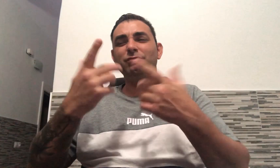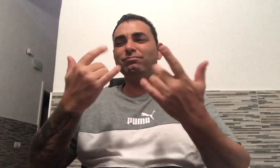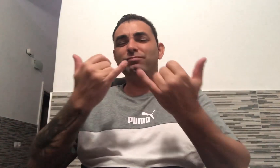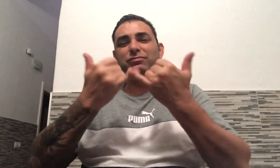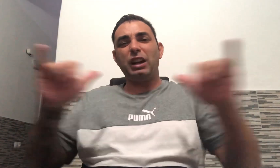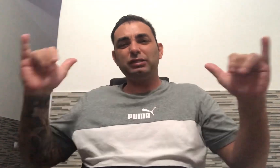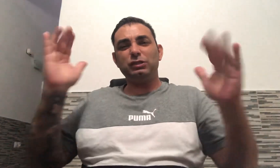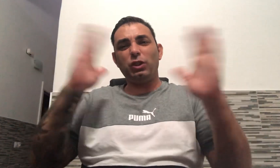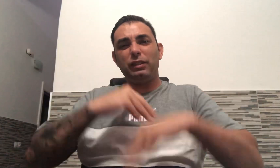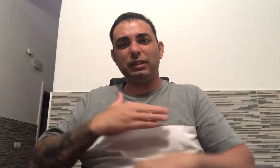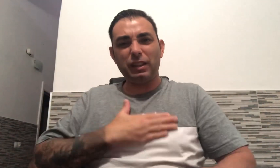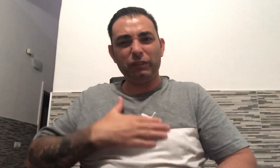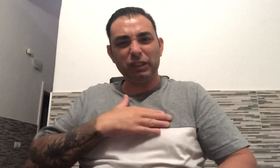I'm I'm I'm